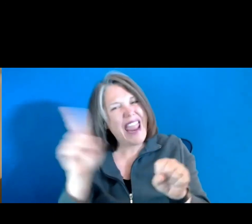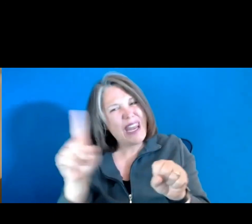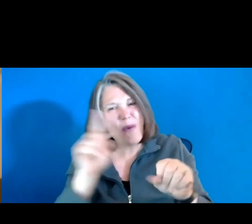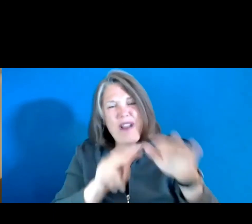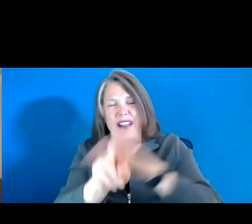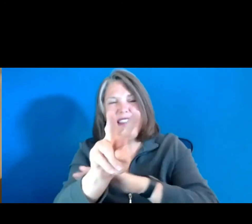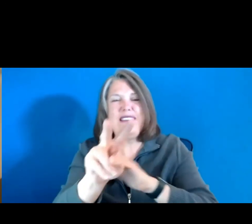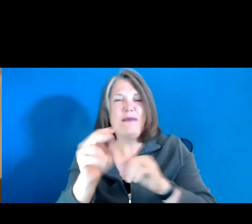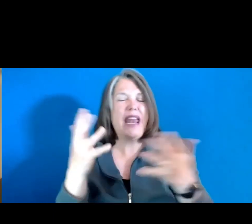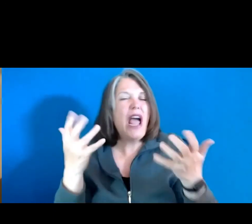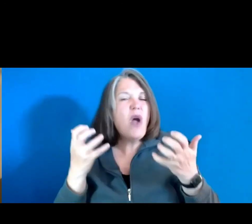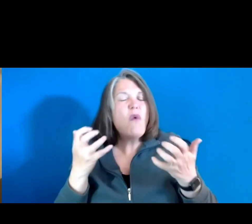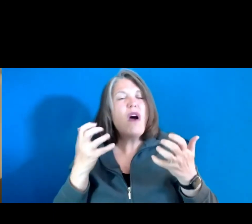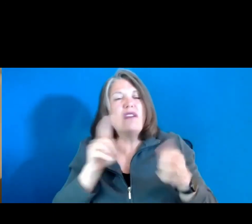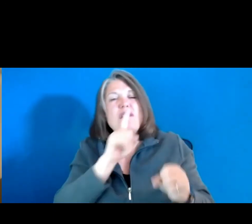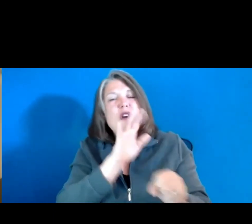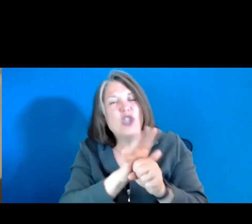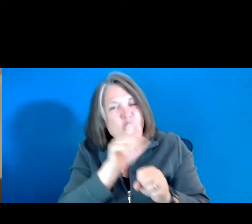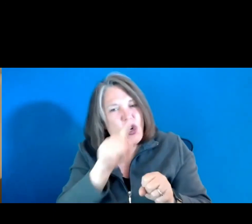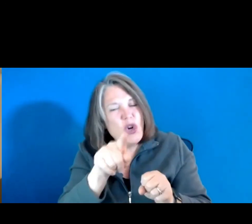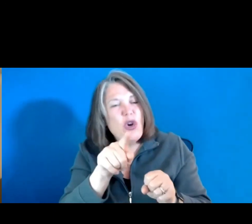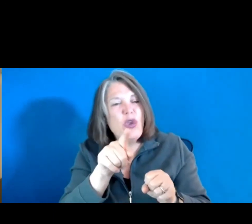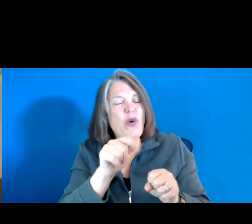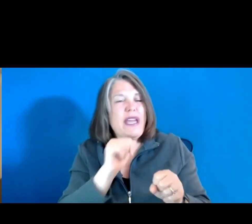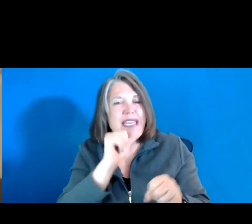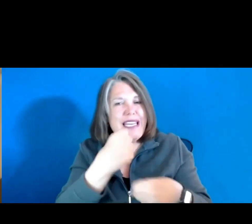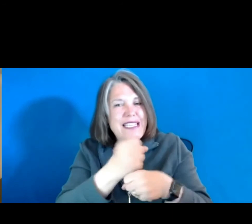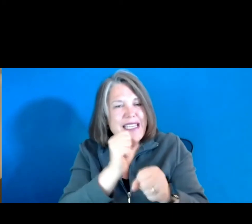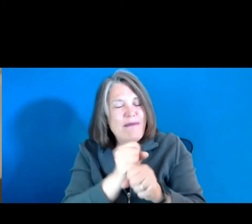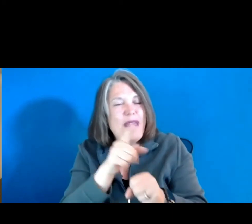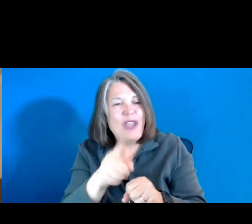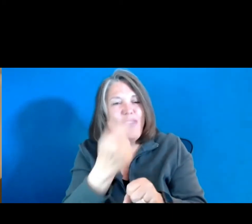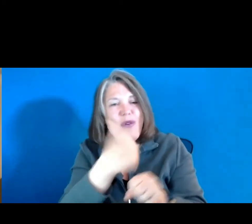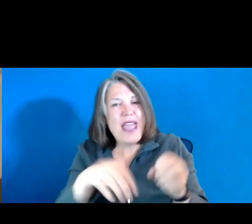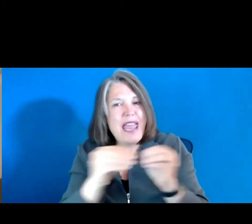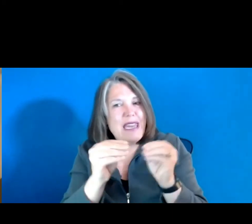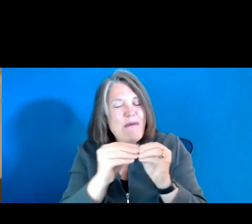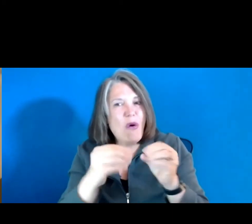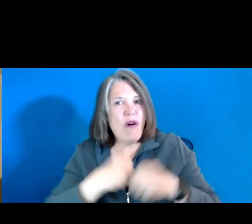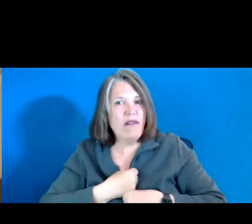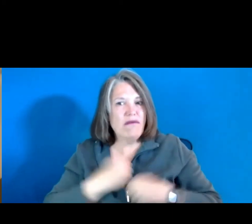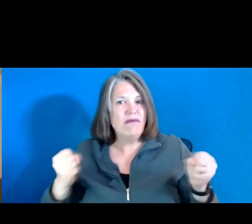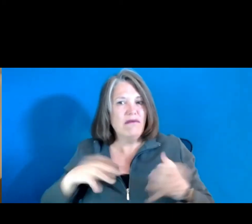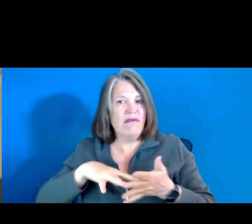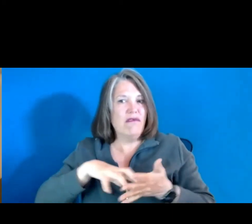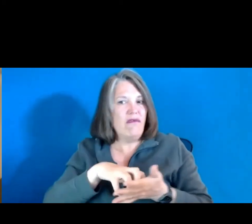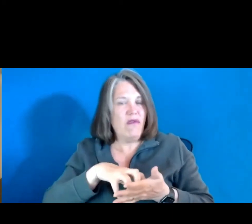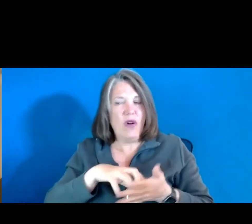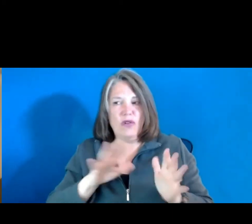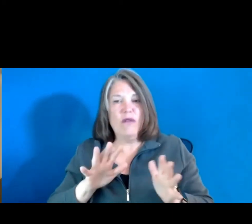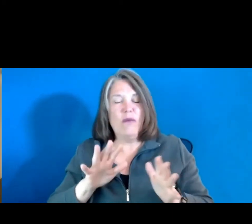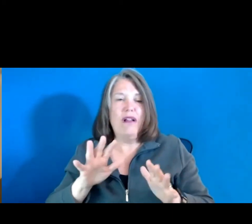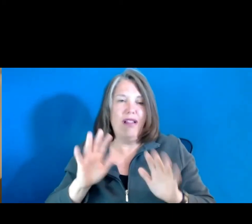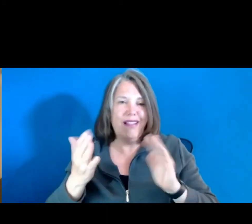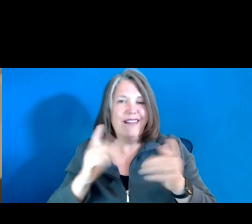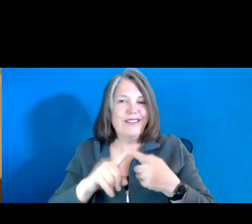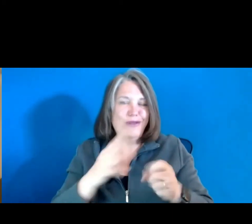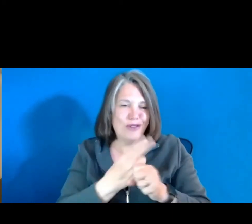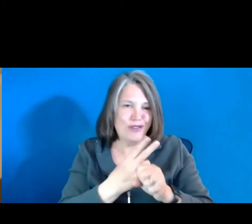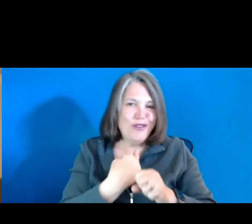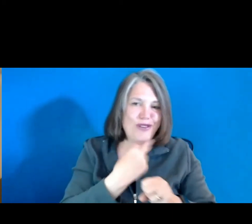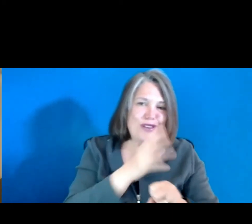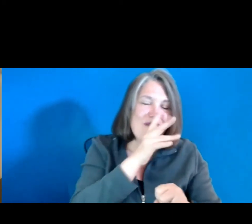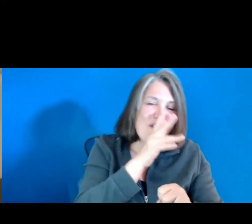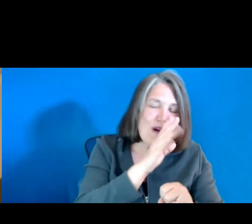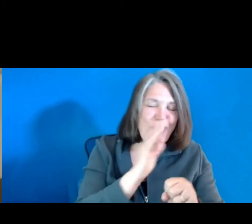I want to assure you, does not make you any more vulnerable than just using verbal talk